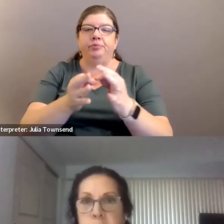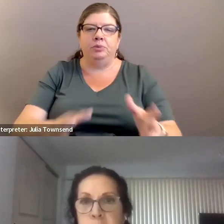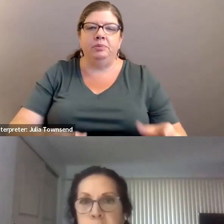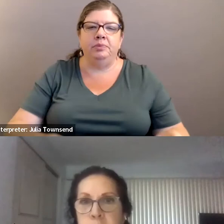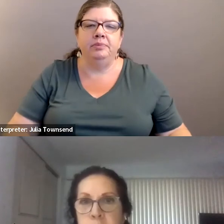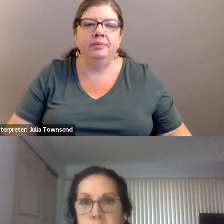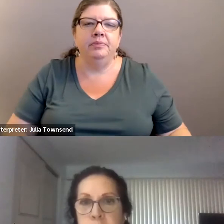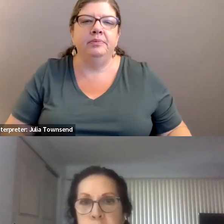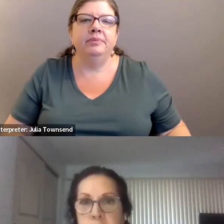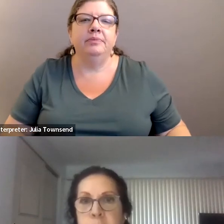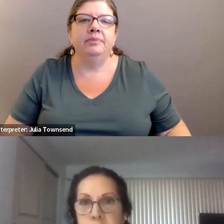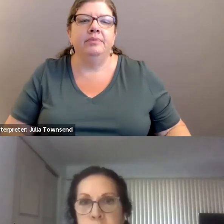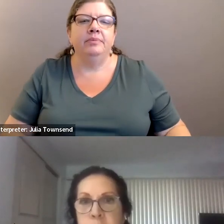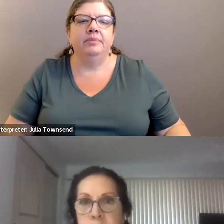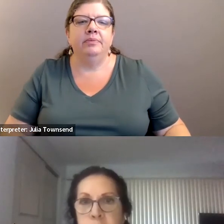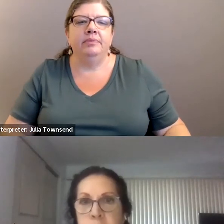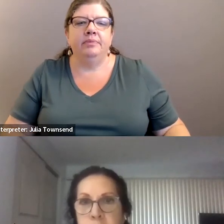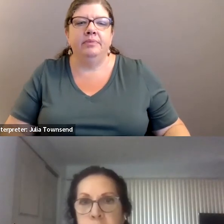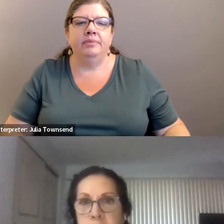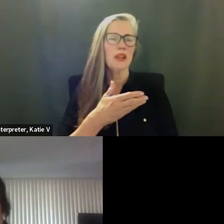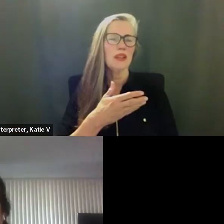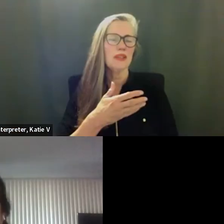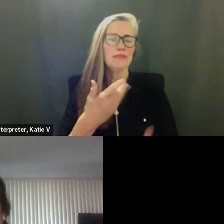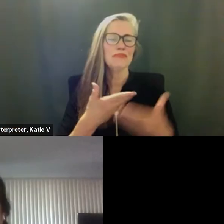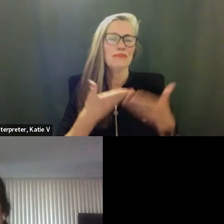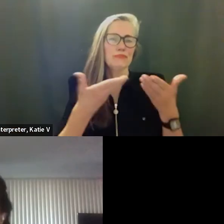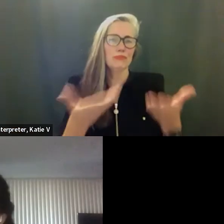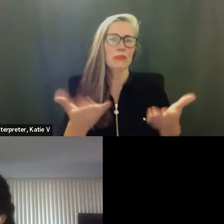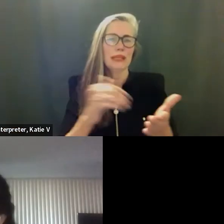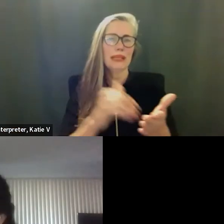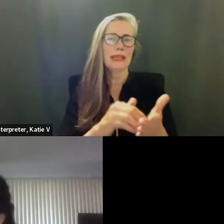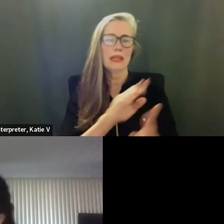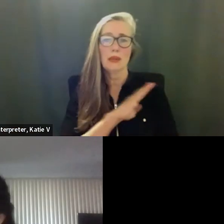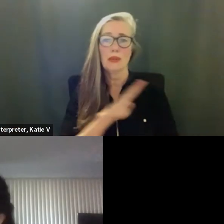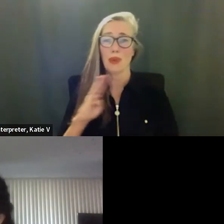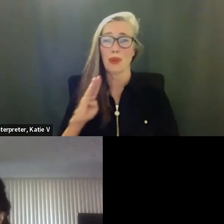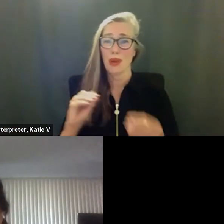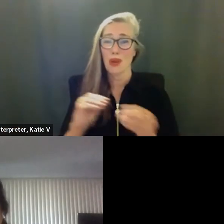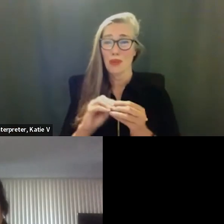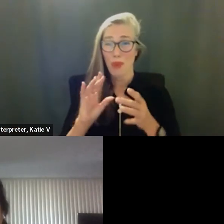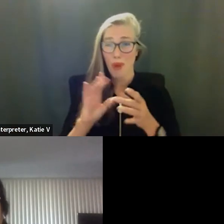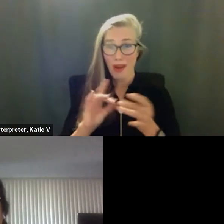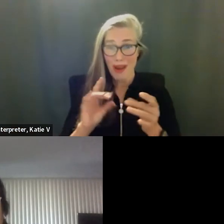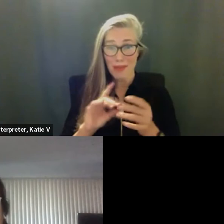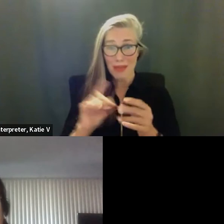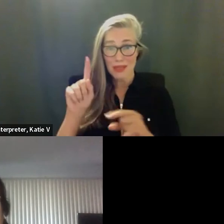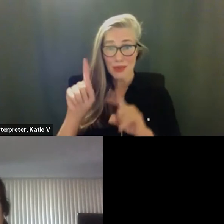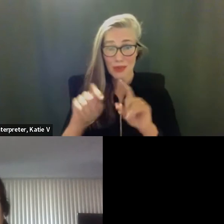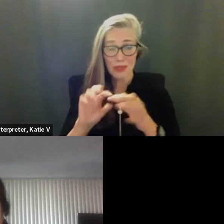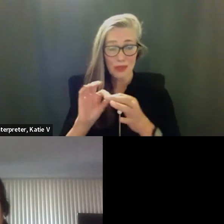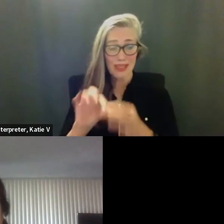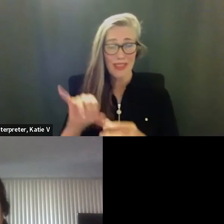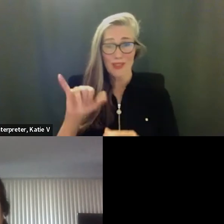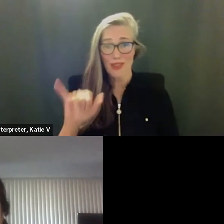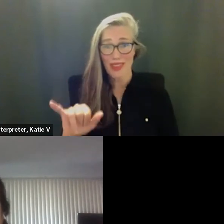we'll bring it back to the board yeah great any additional comments and or questions regarding this item